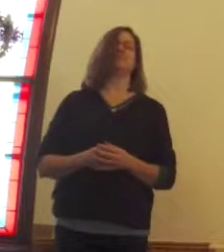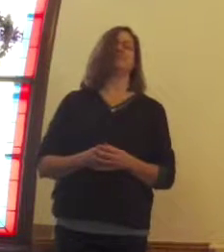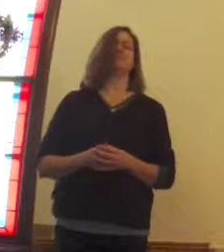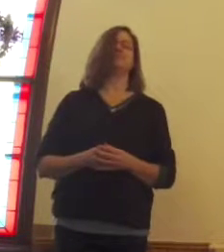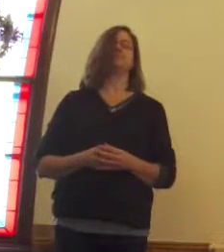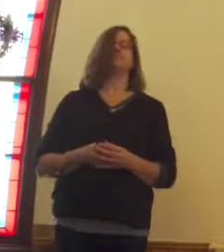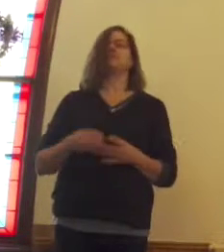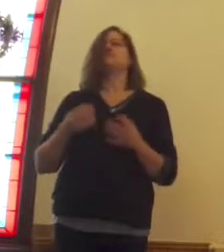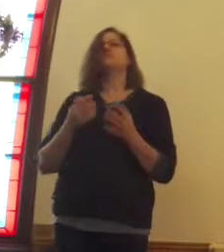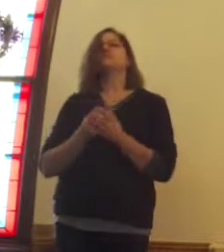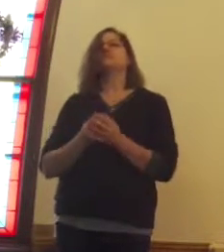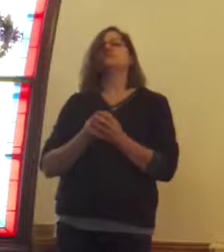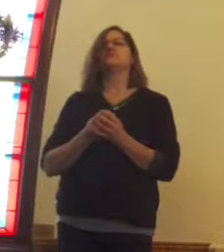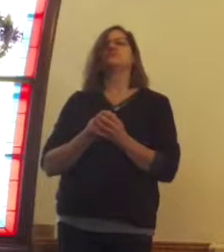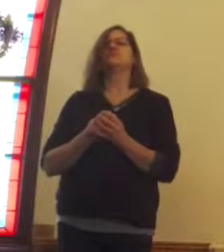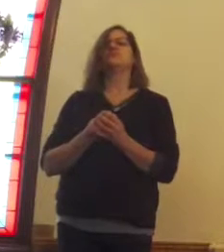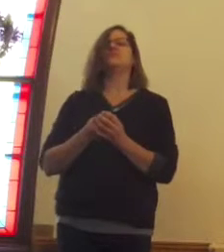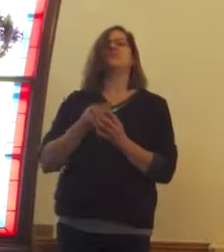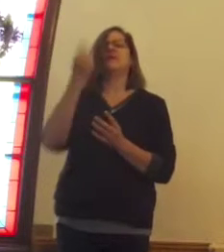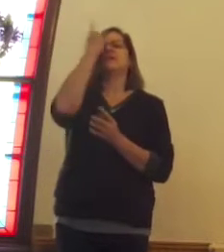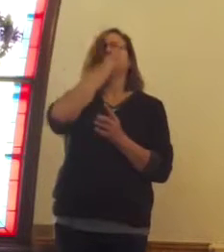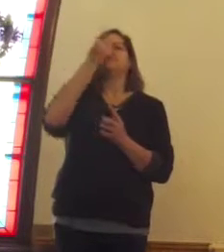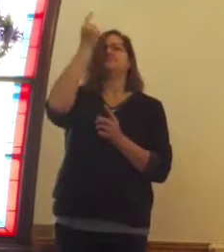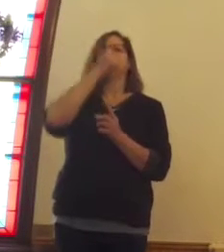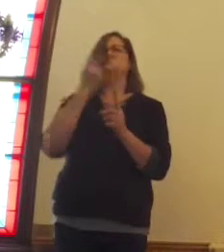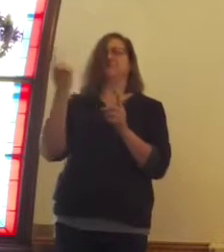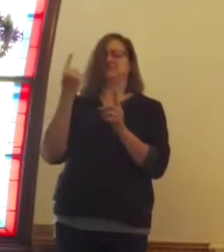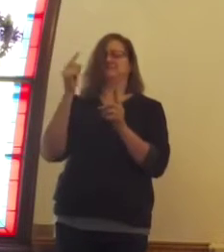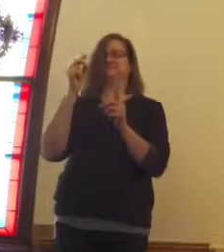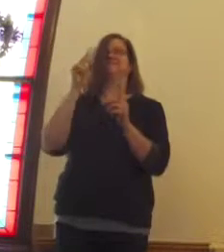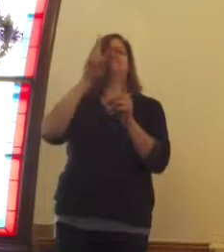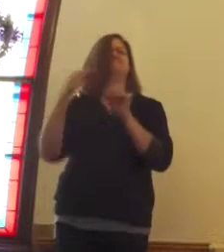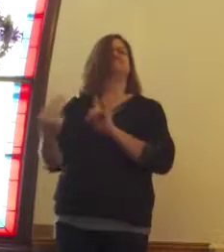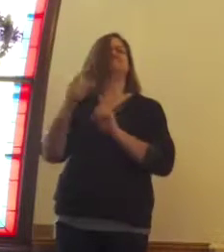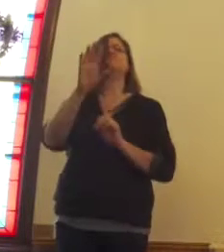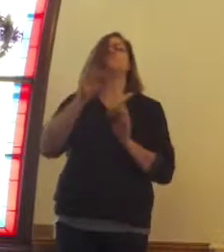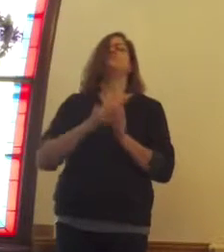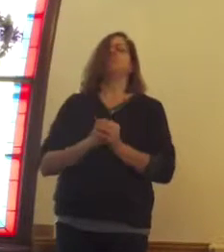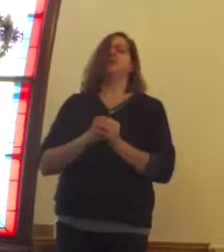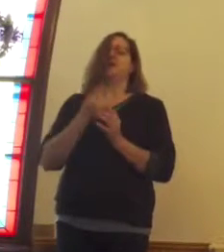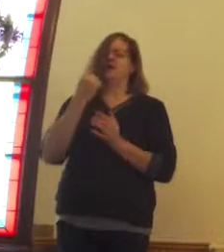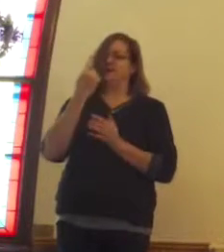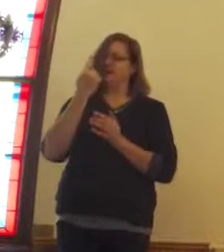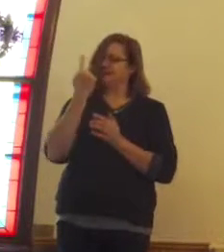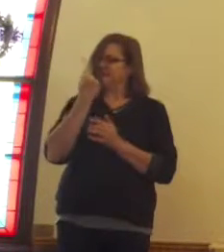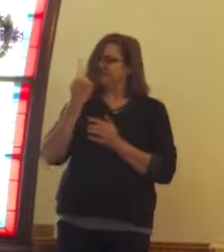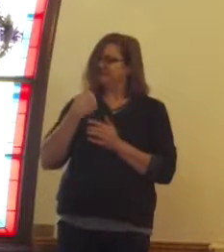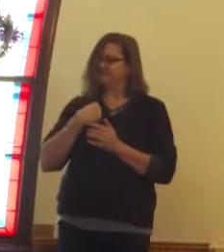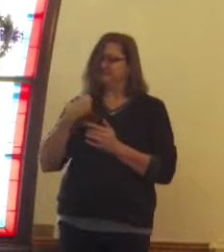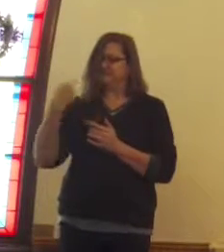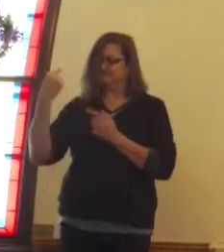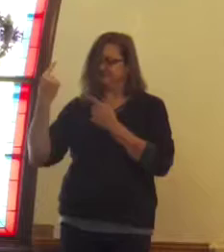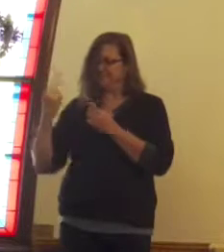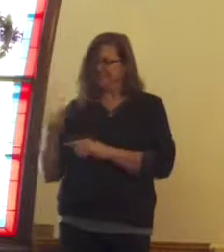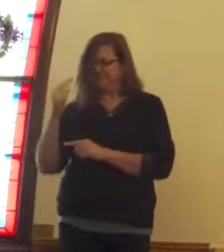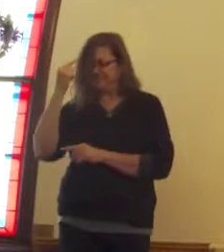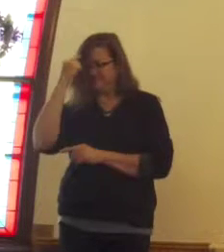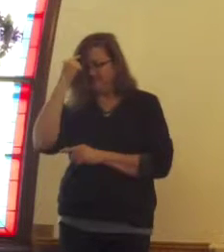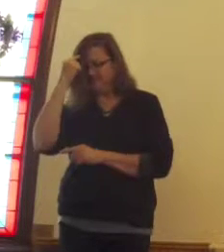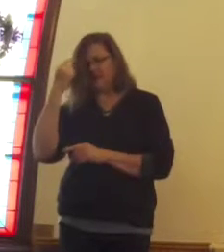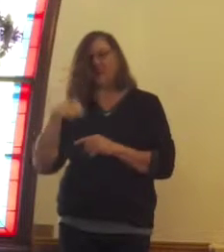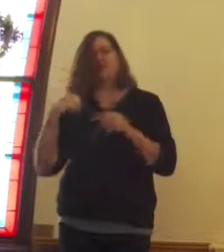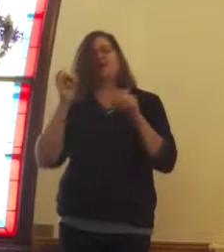But look at it in a different perspective. I found something this week that kind of blew me away when I was looking at the